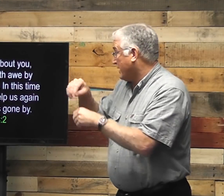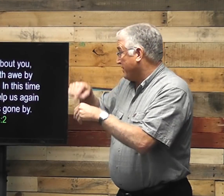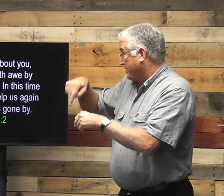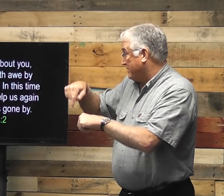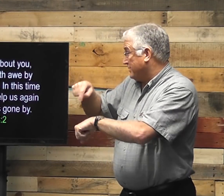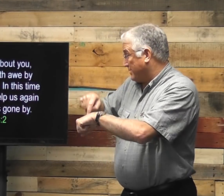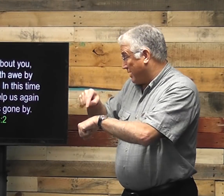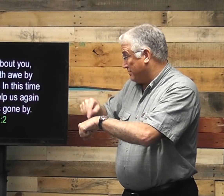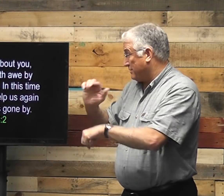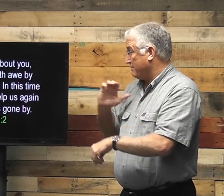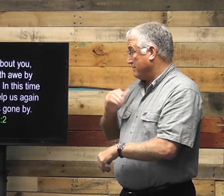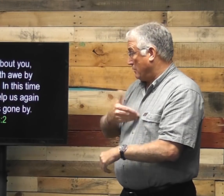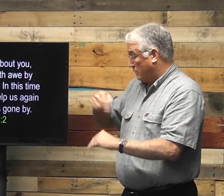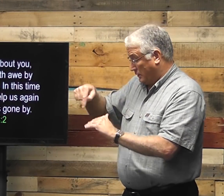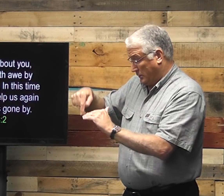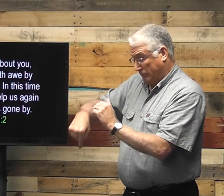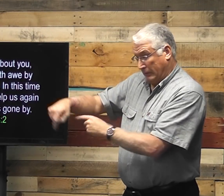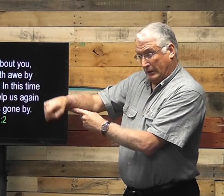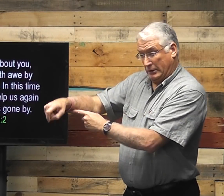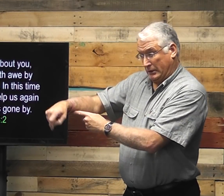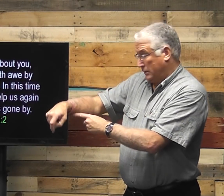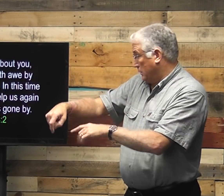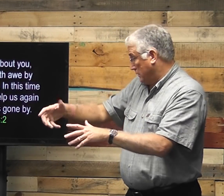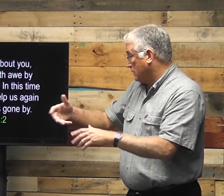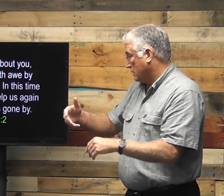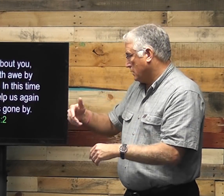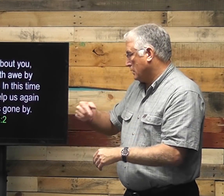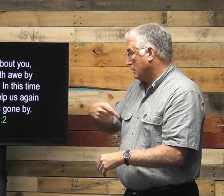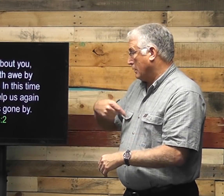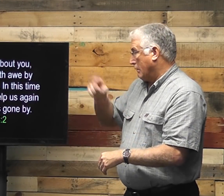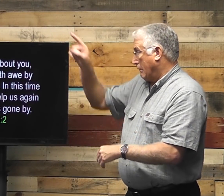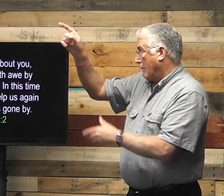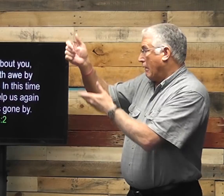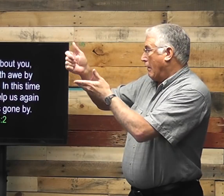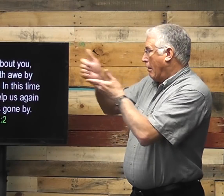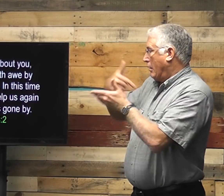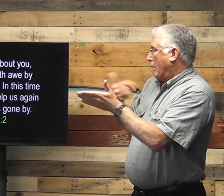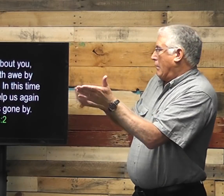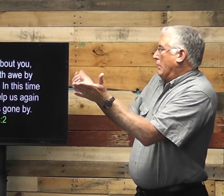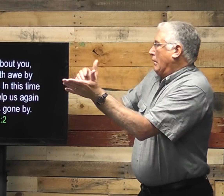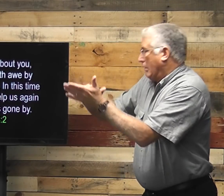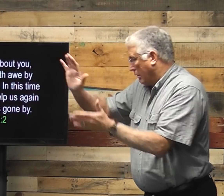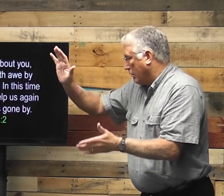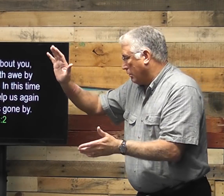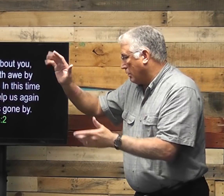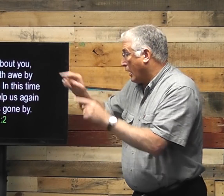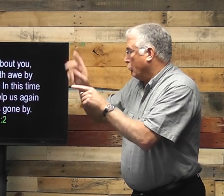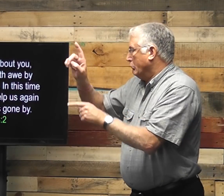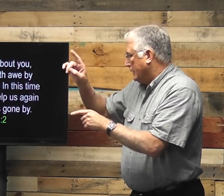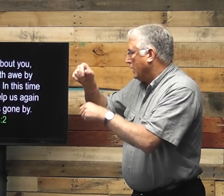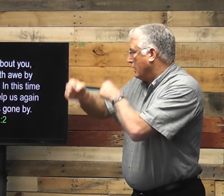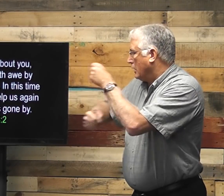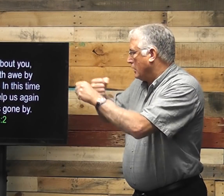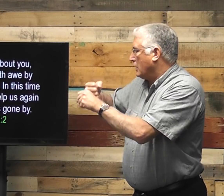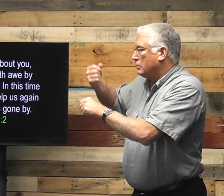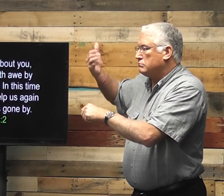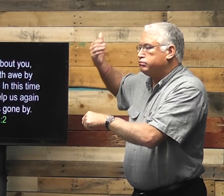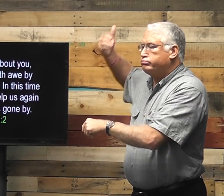And in this time of our deep need, help us again as you did in